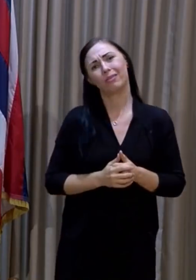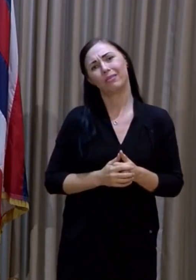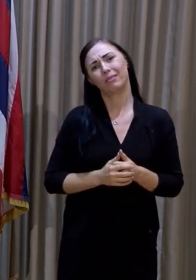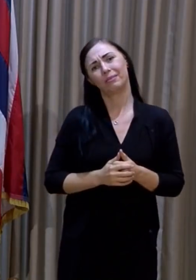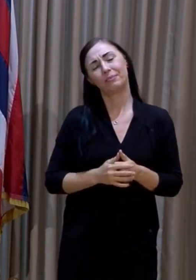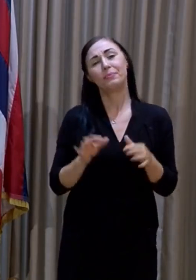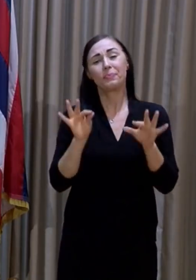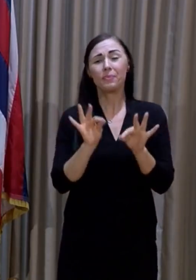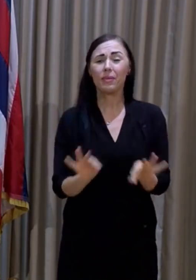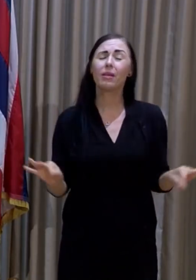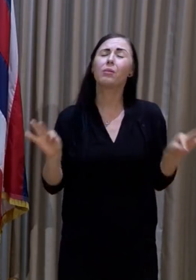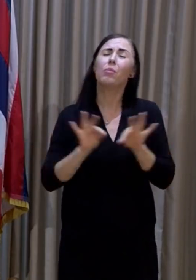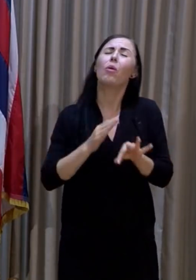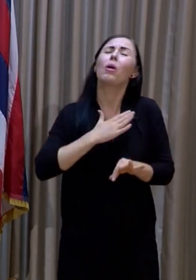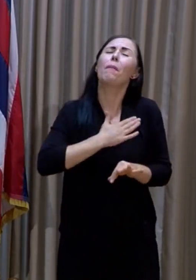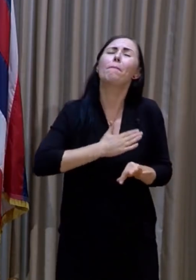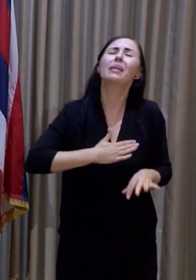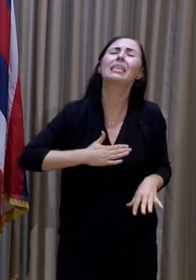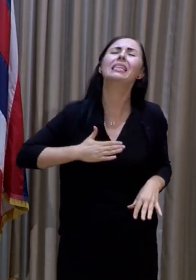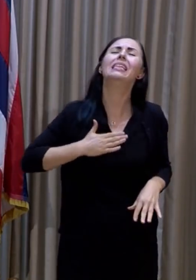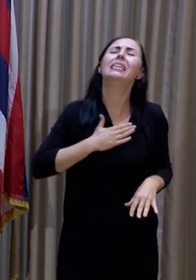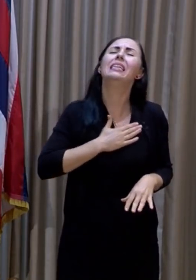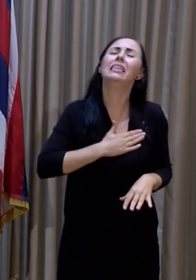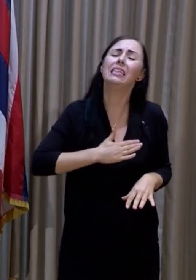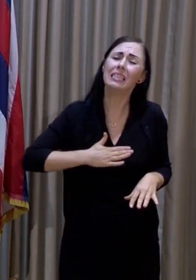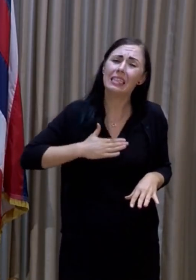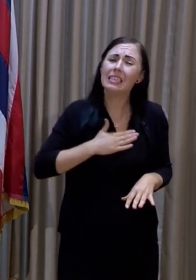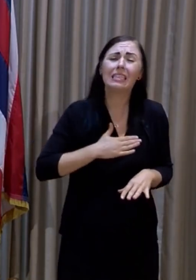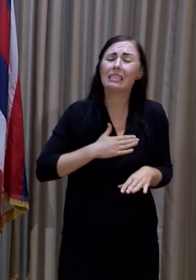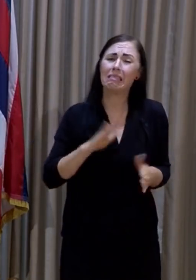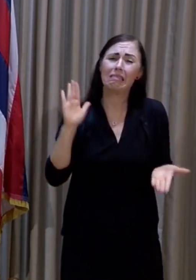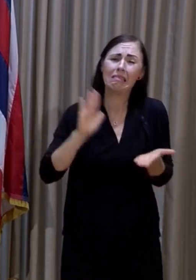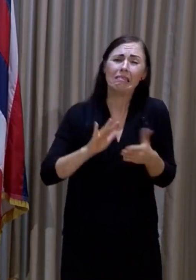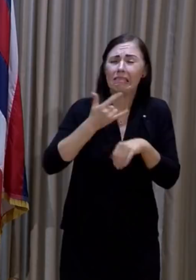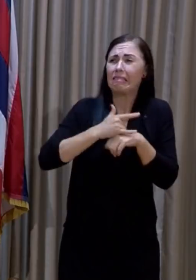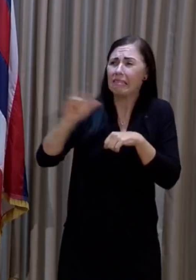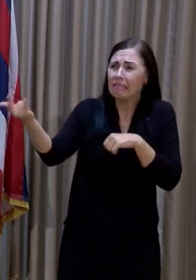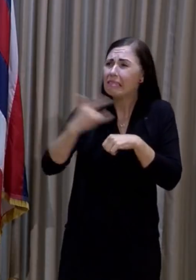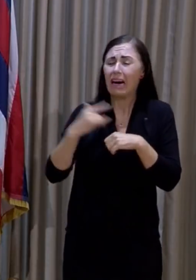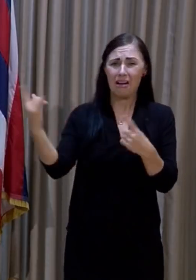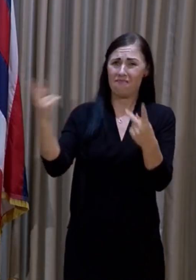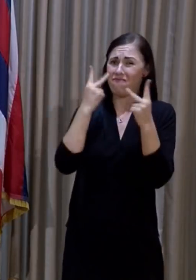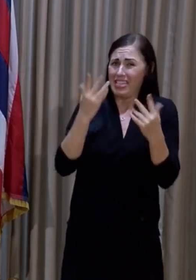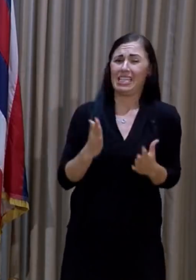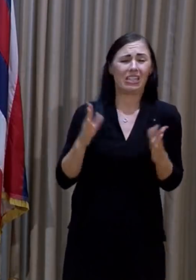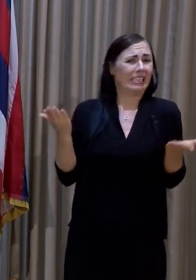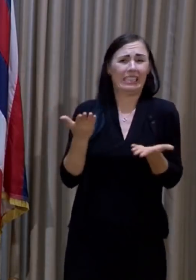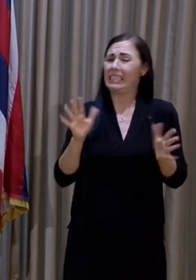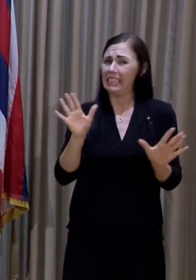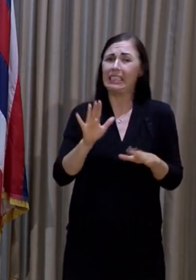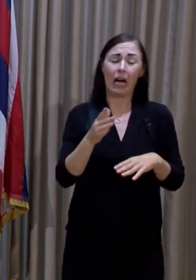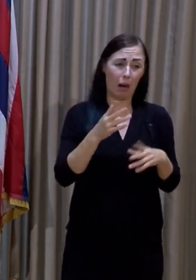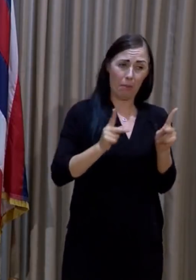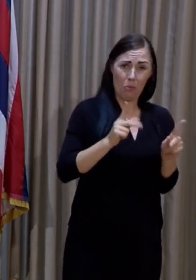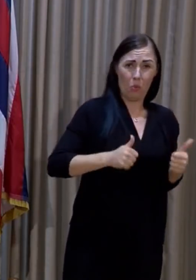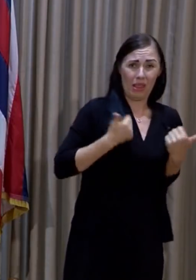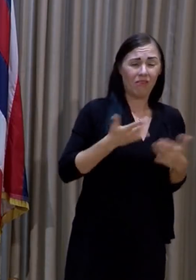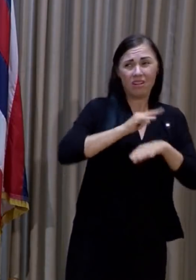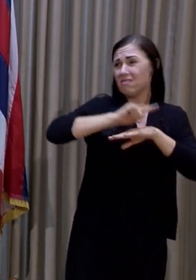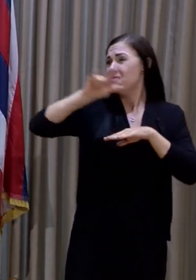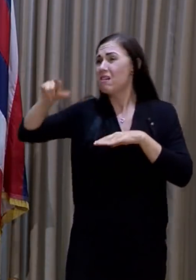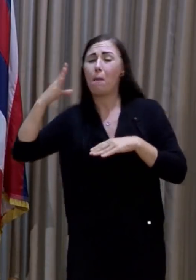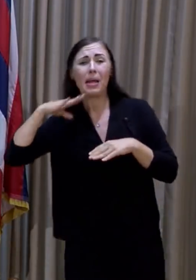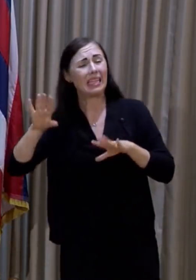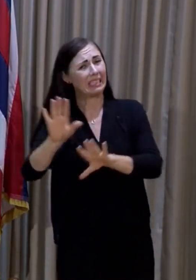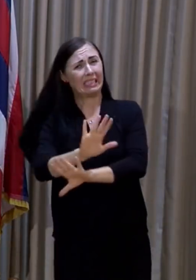everyone to restrict and curtail travel to Hawaii. Residents and visitors alike, it's